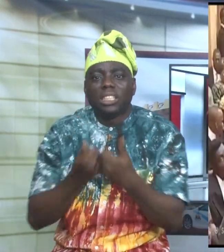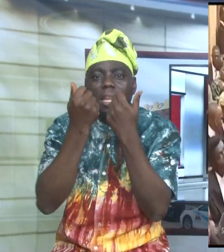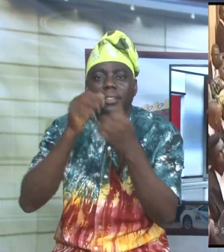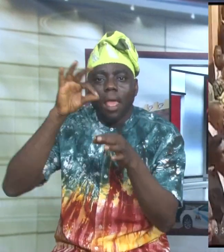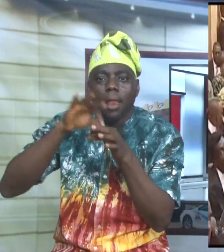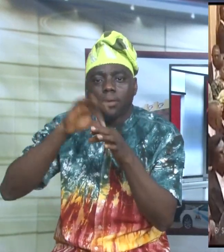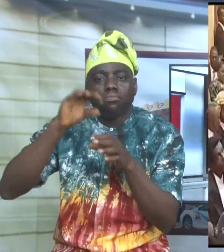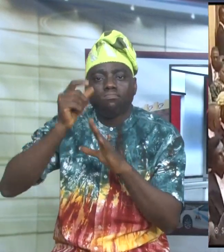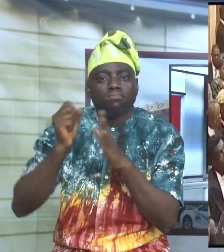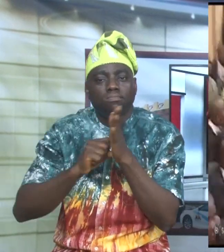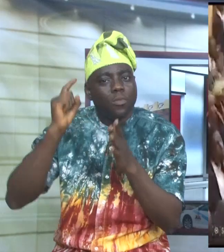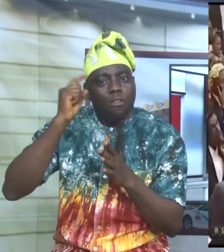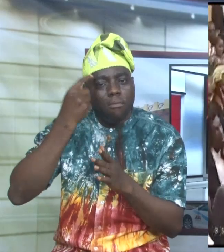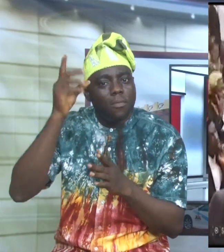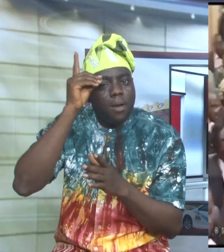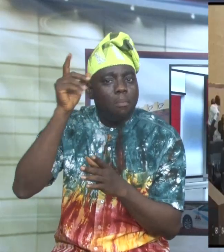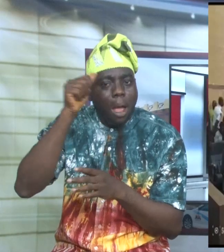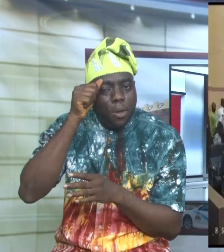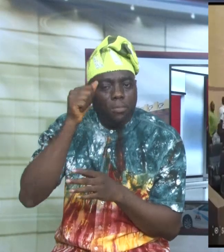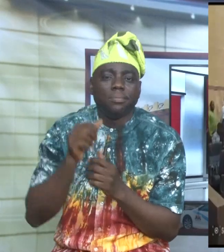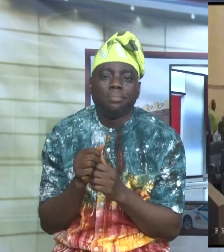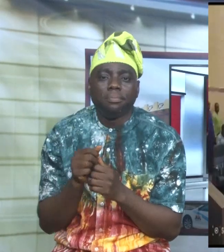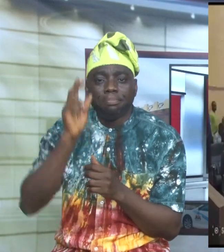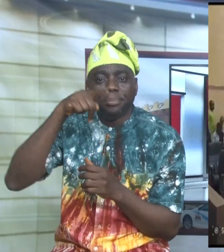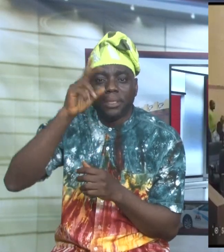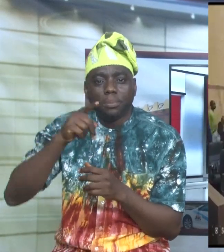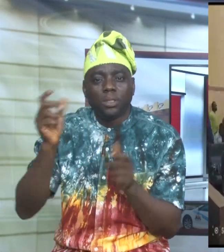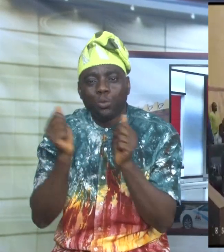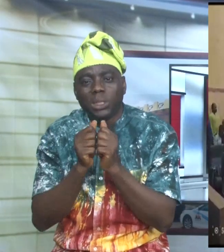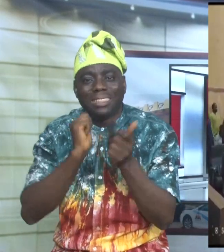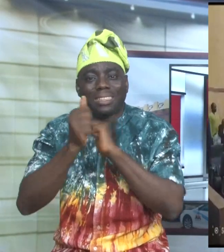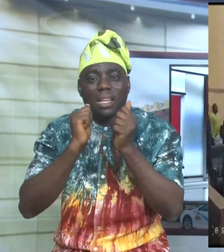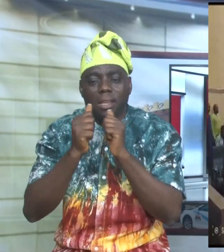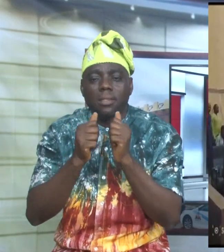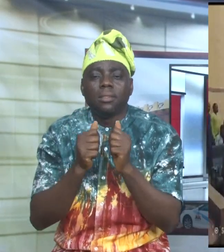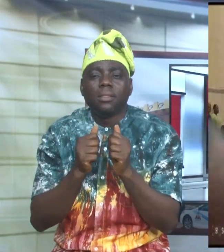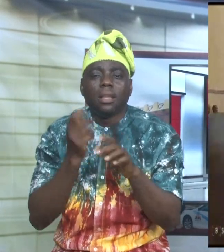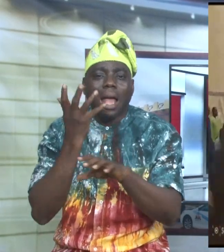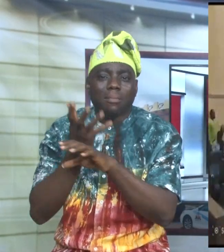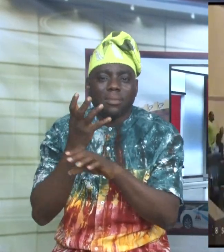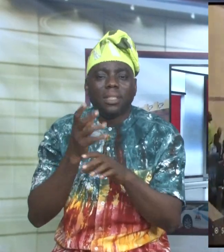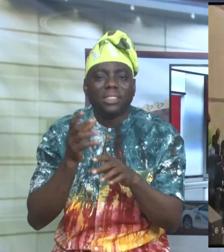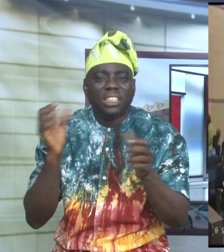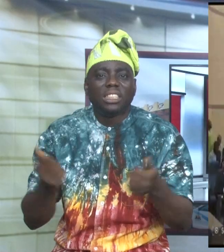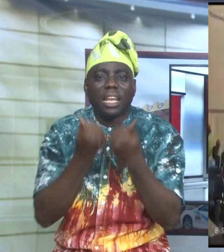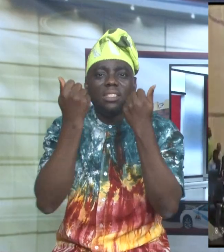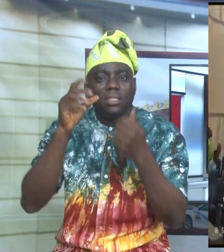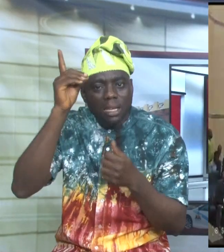Governor, Dakbo Abiodun. The PDP and its candidate as appellants are challenging Dakbo Abiodun's re